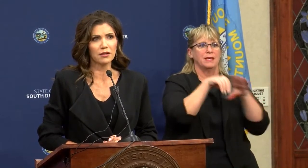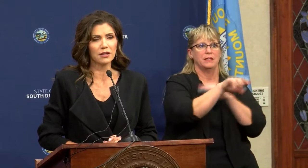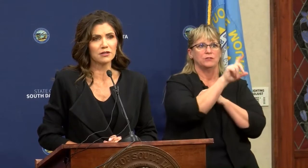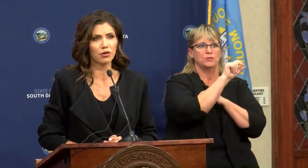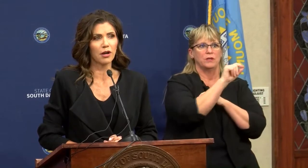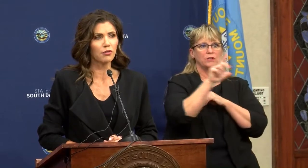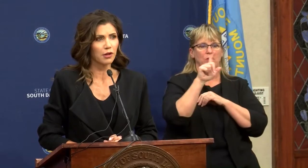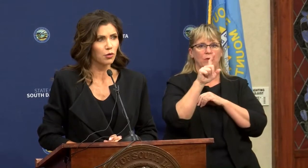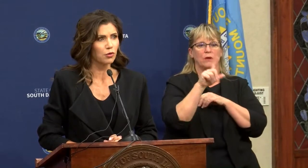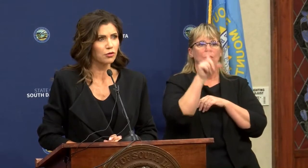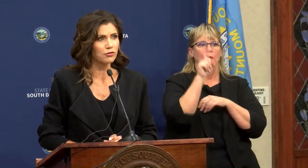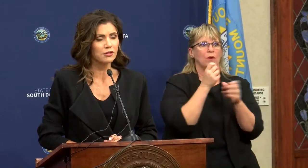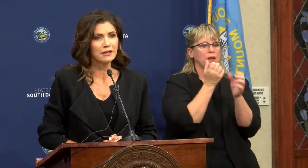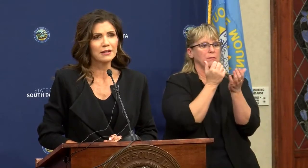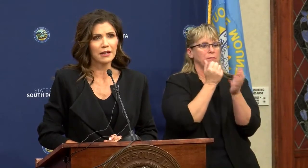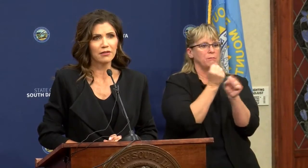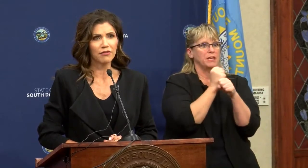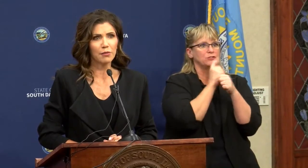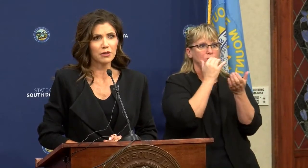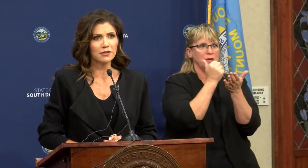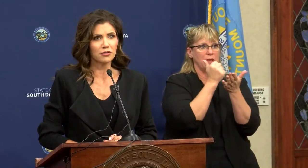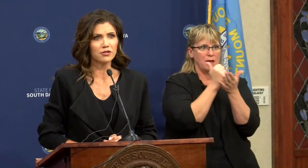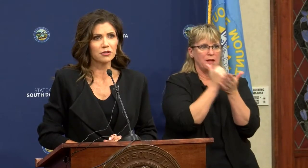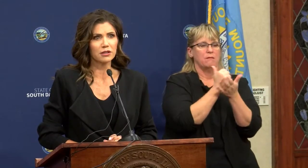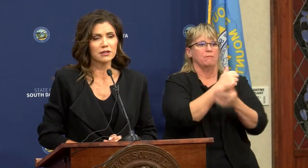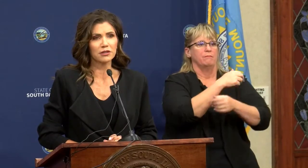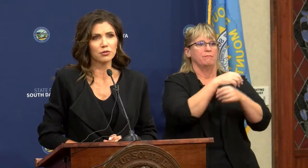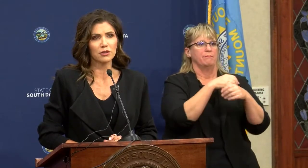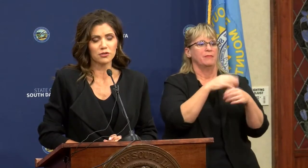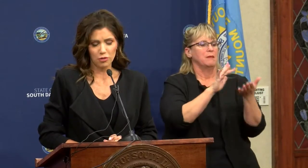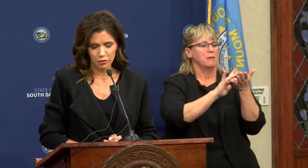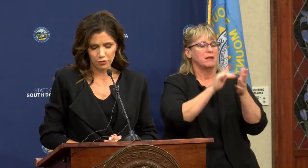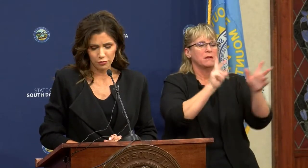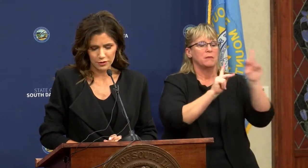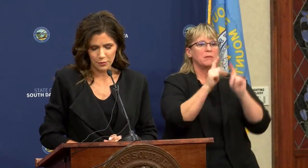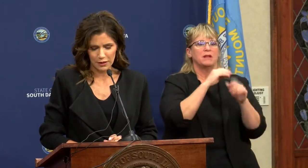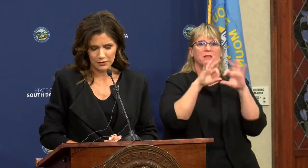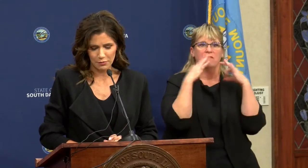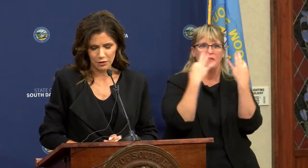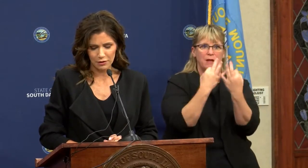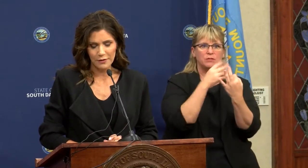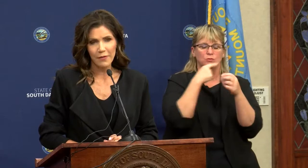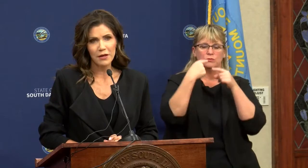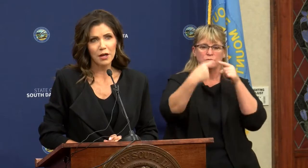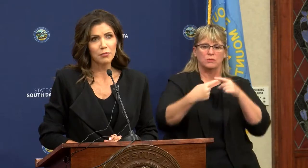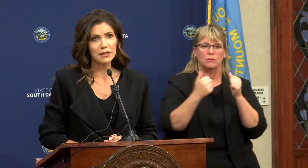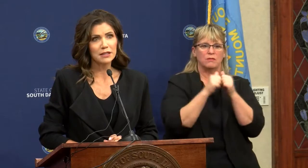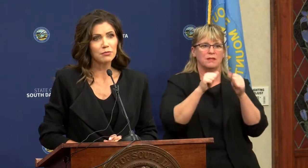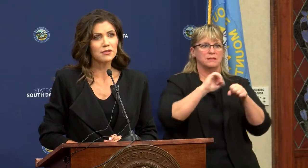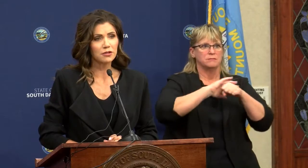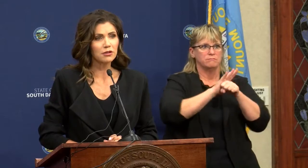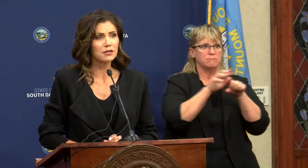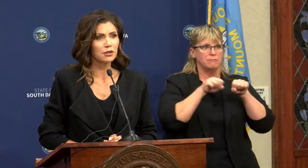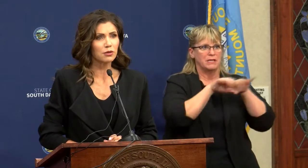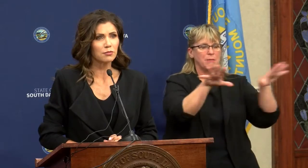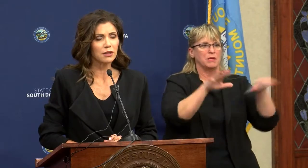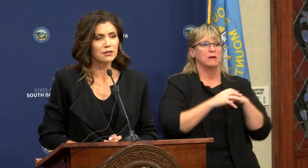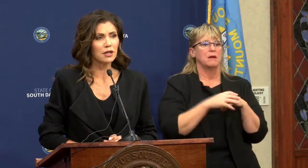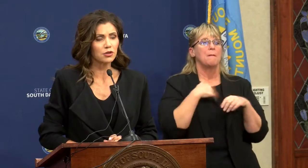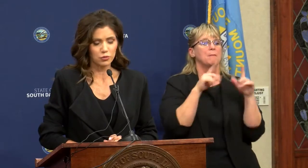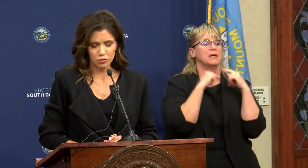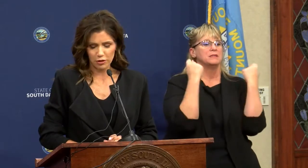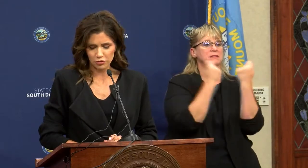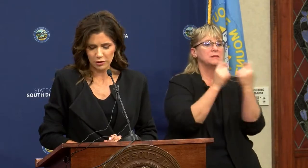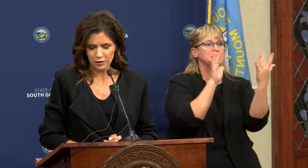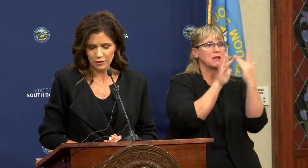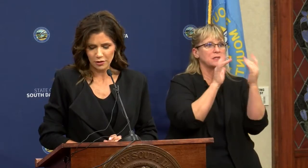to meet the needs of our health care workers and the families that are still continuing to struggle through this pandemic. My team is still continuing to be